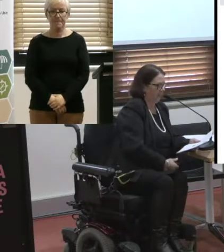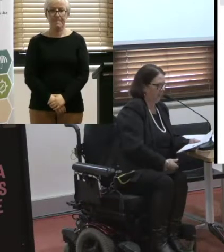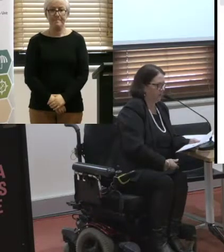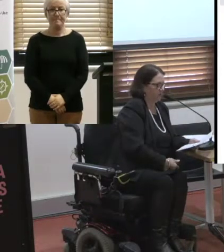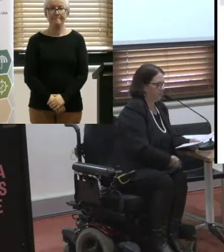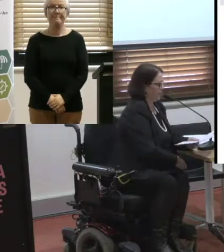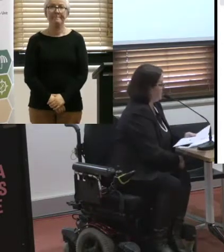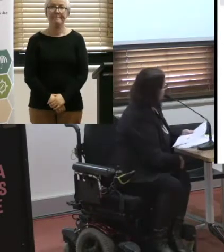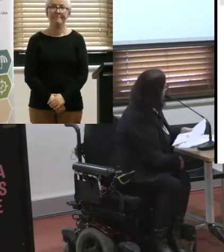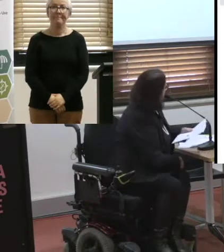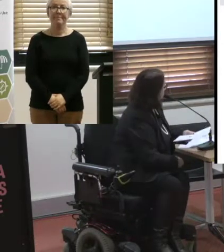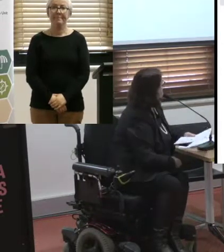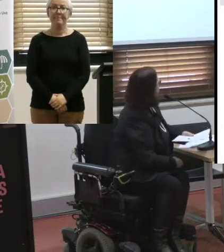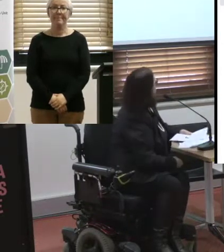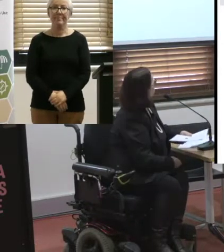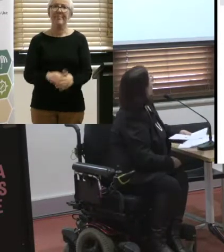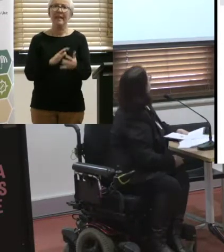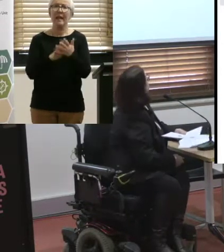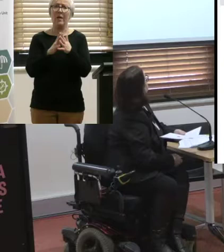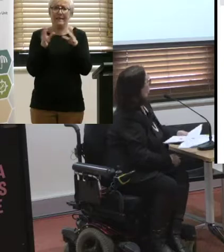How will these be introduced?